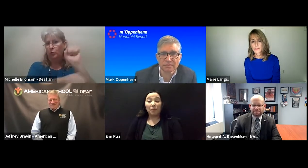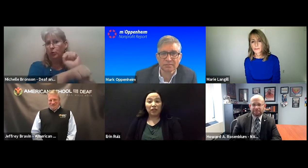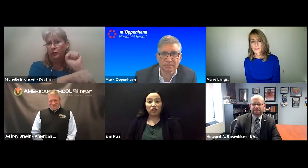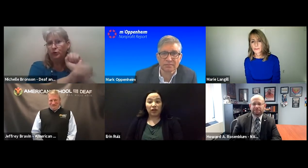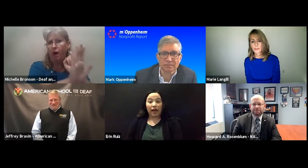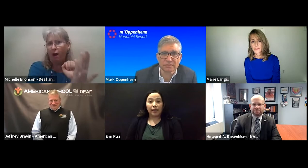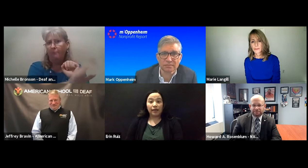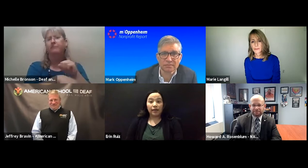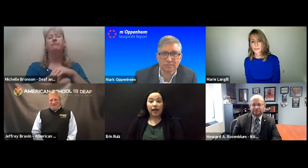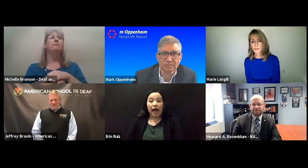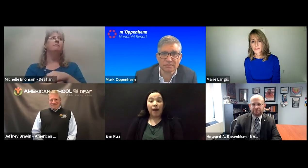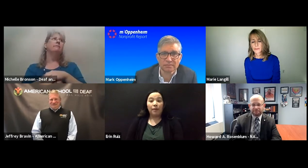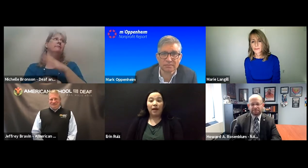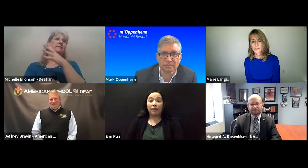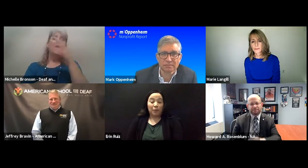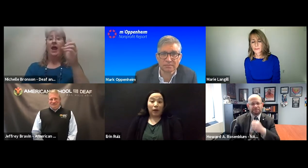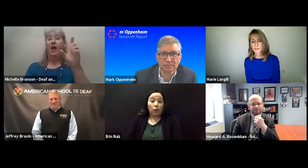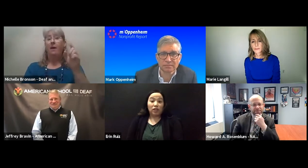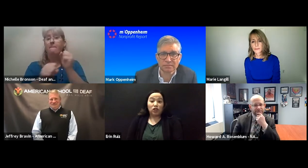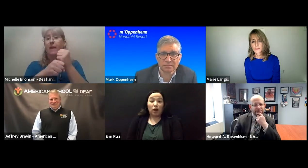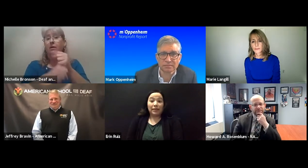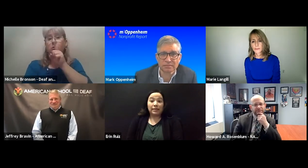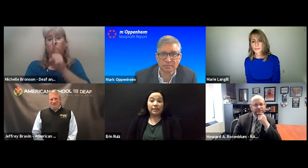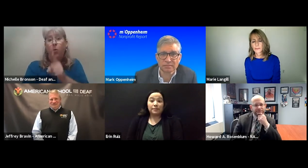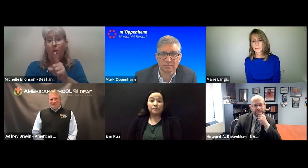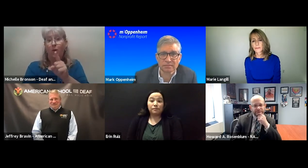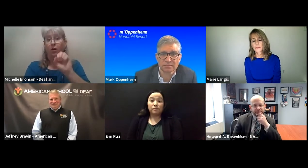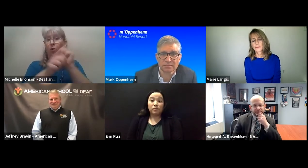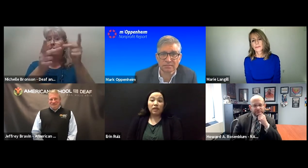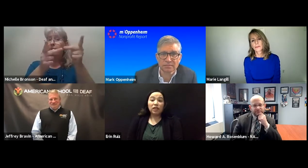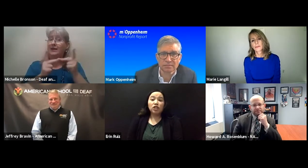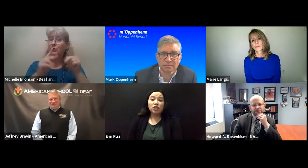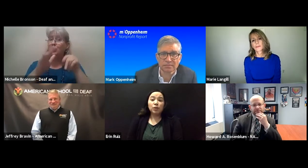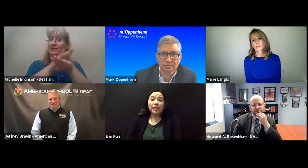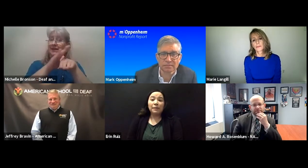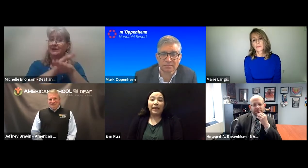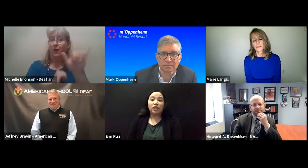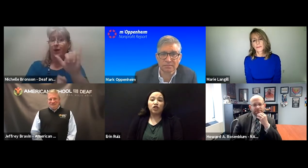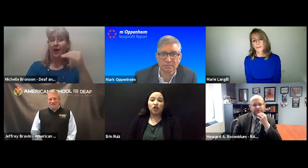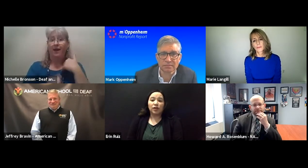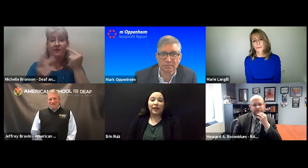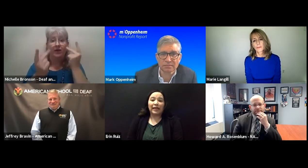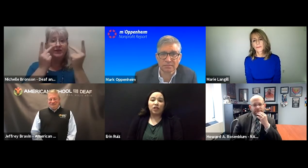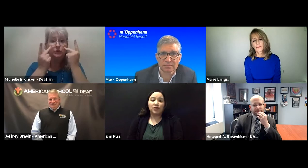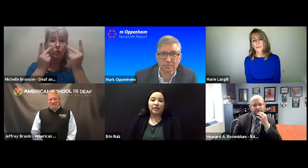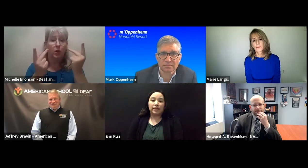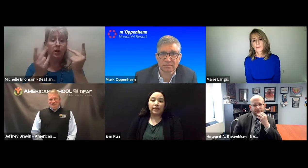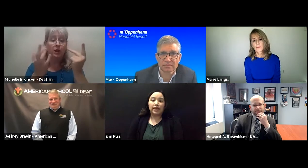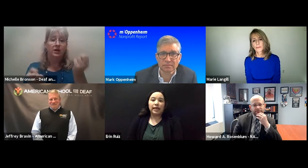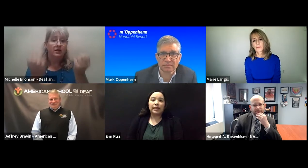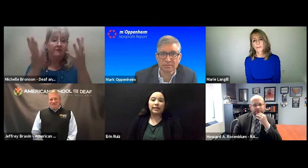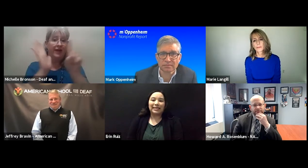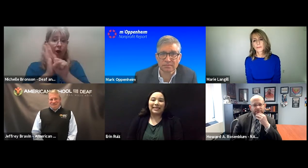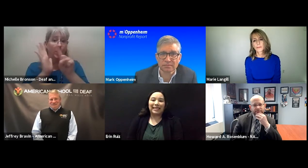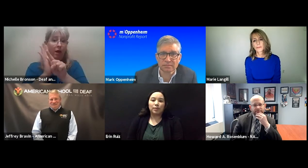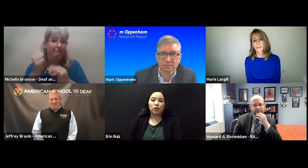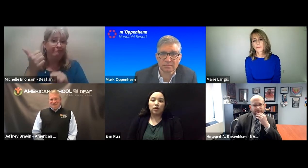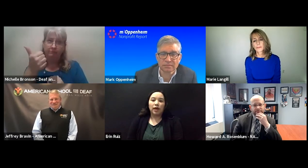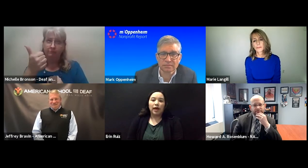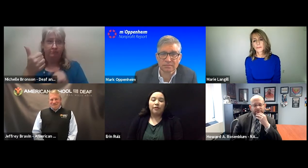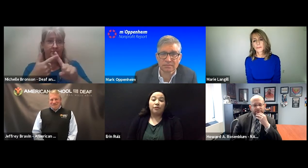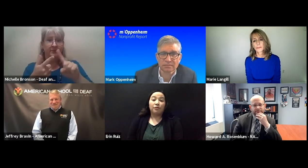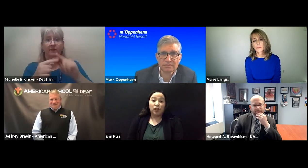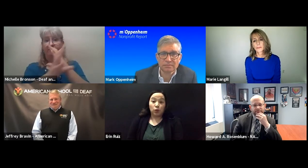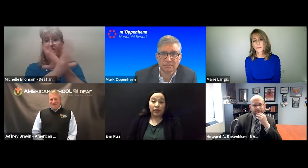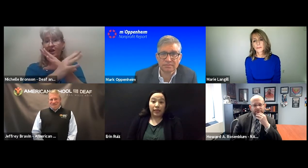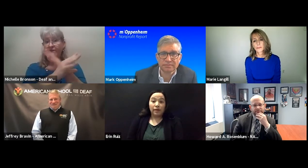can also have a picture guide, depending on what the job is. Just really making sure that each facility is accessible